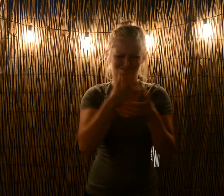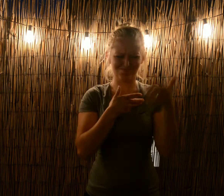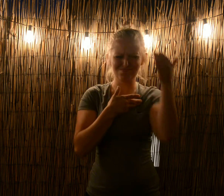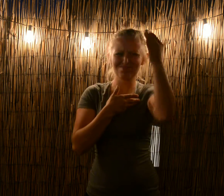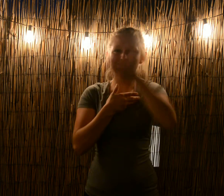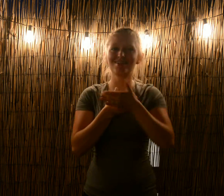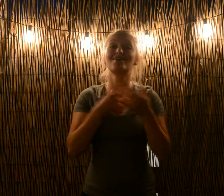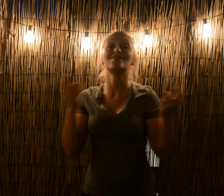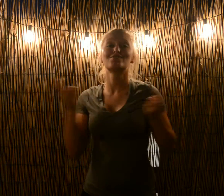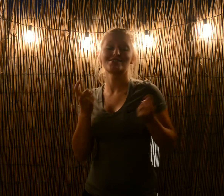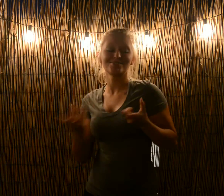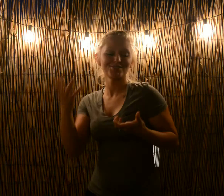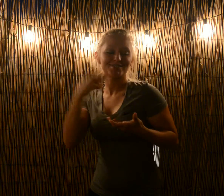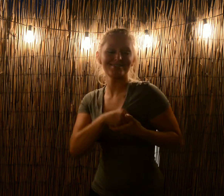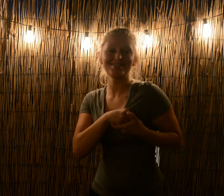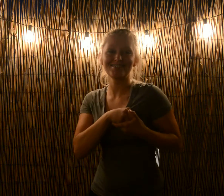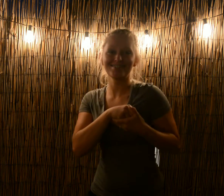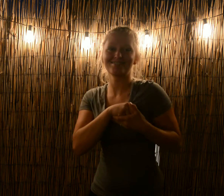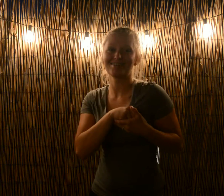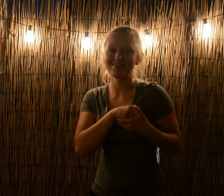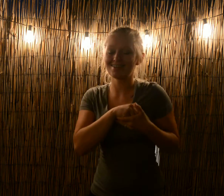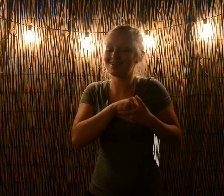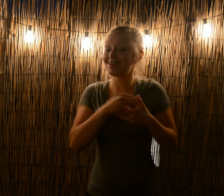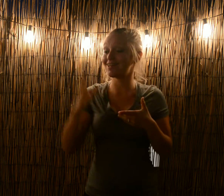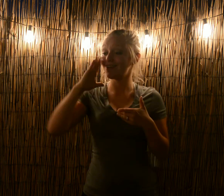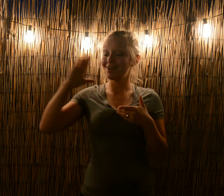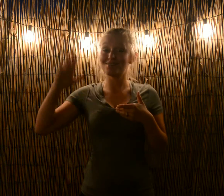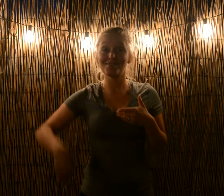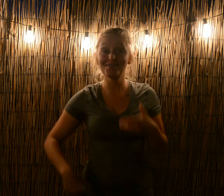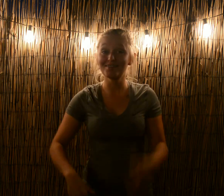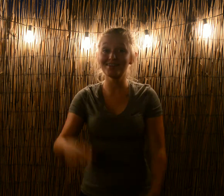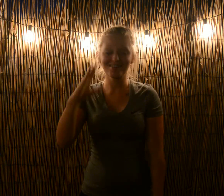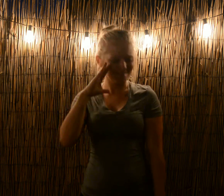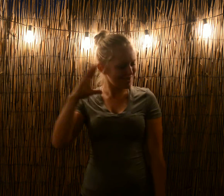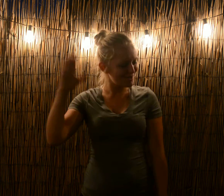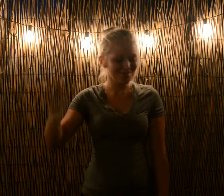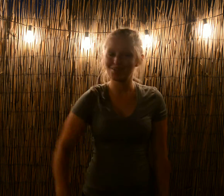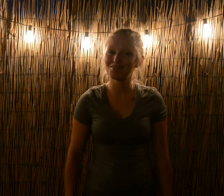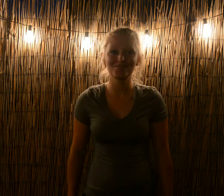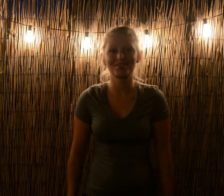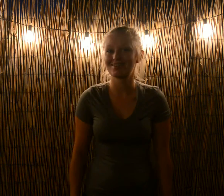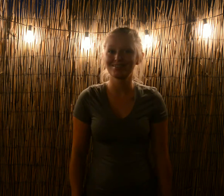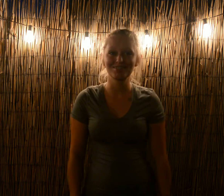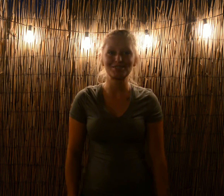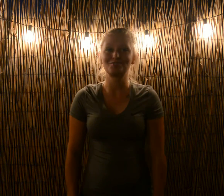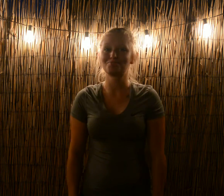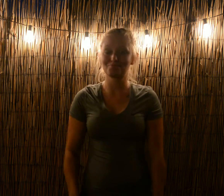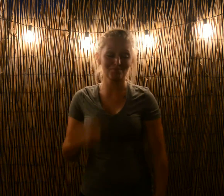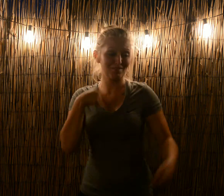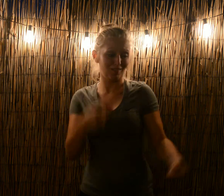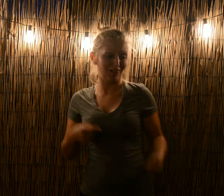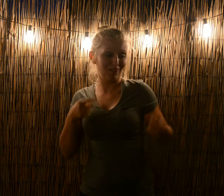doubt it Victory is in my veins I know it, I know it And I won't negotiate